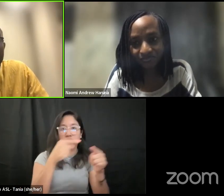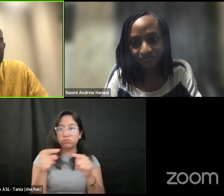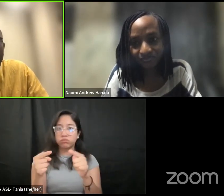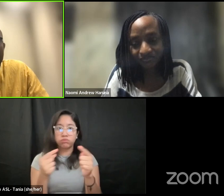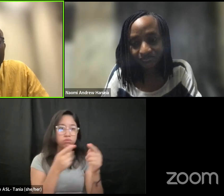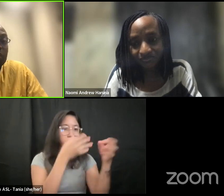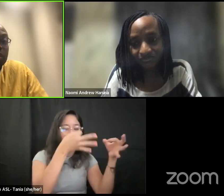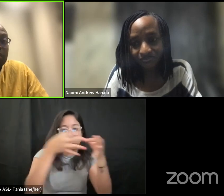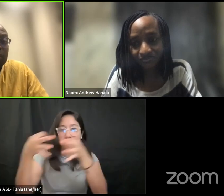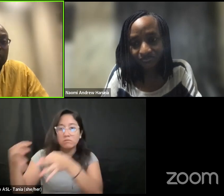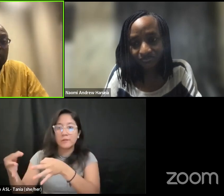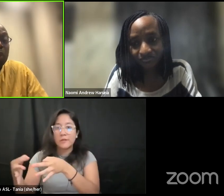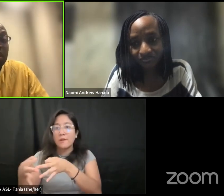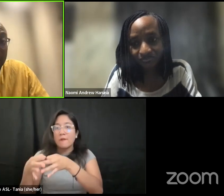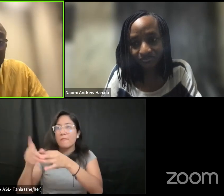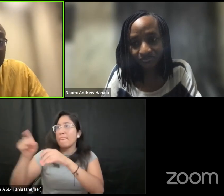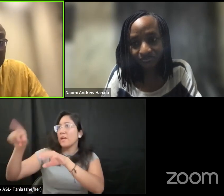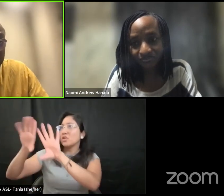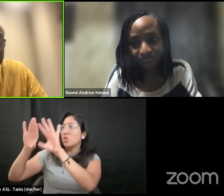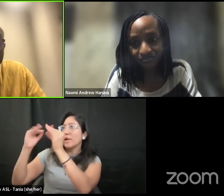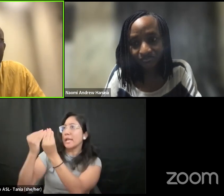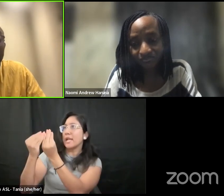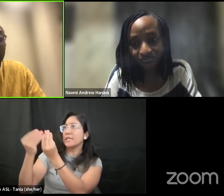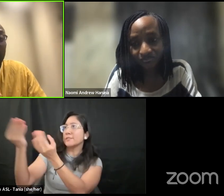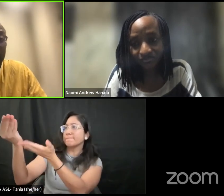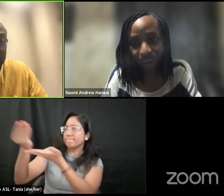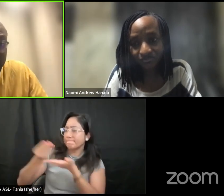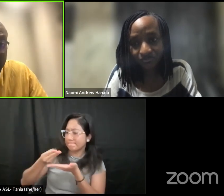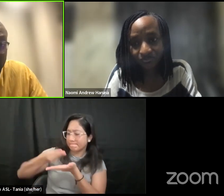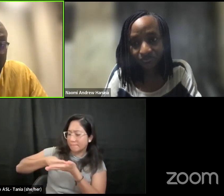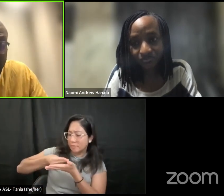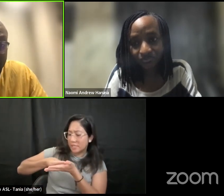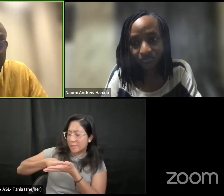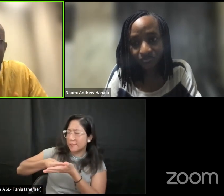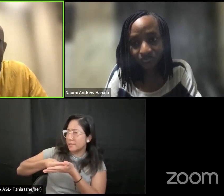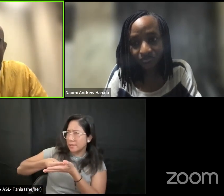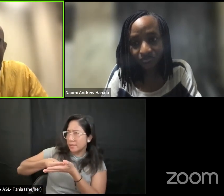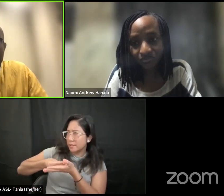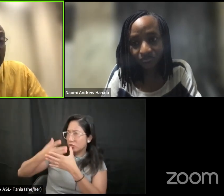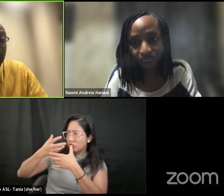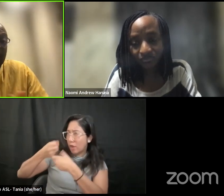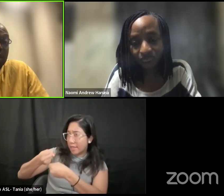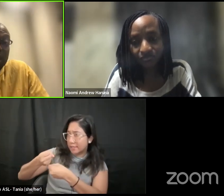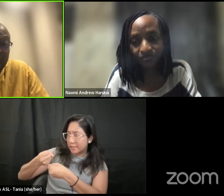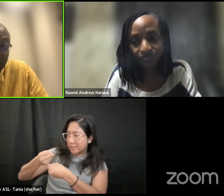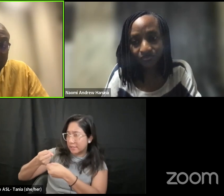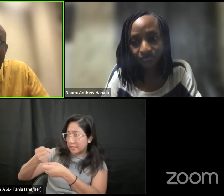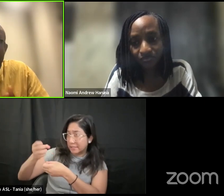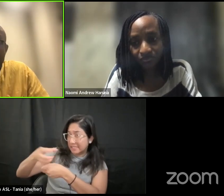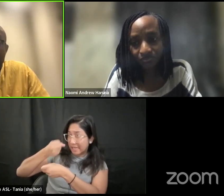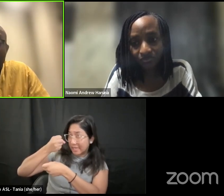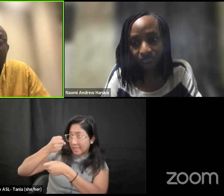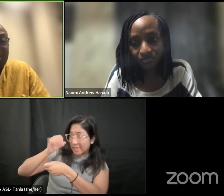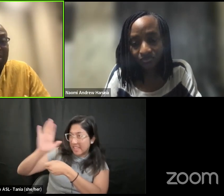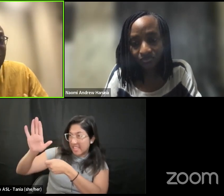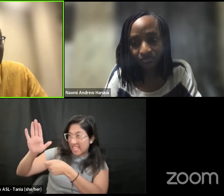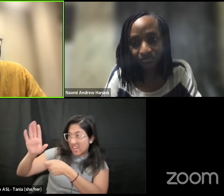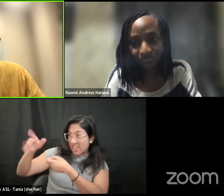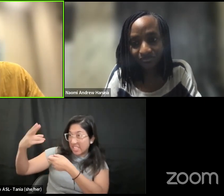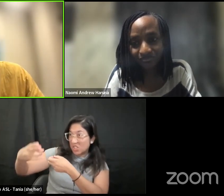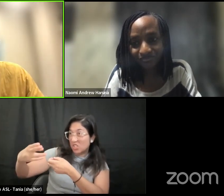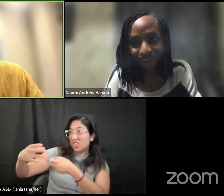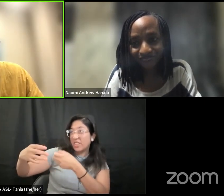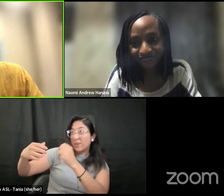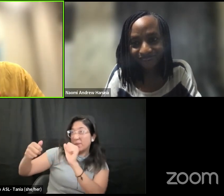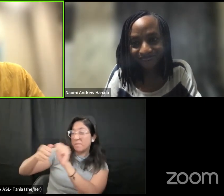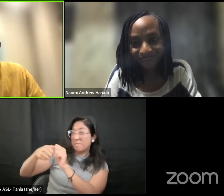when i you know knowing their history and knowing the atrocities they are committing and if i say yes what to